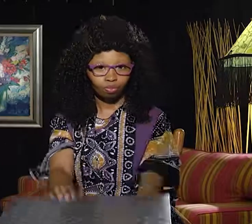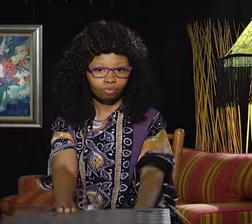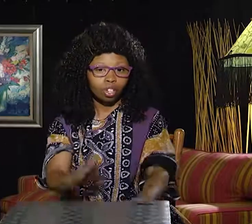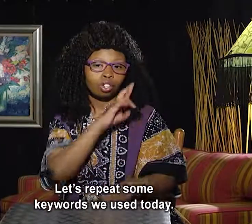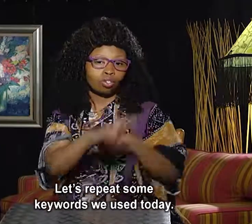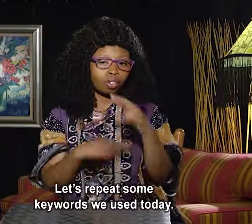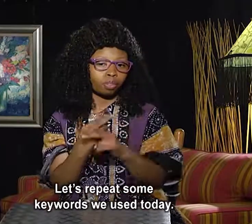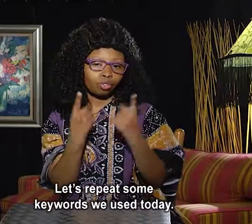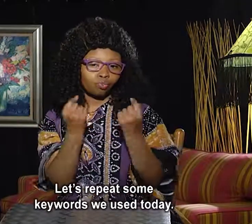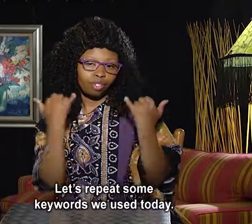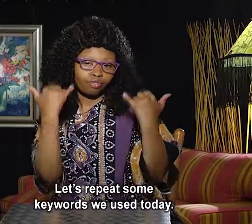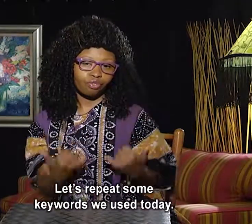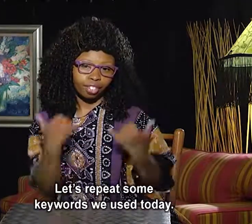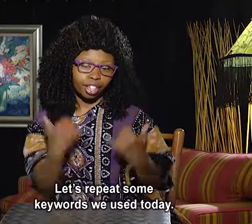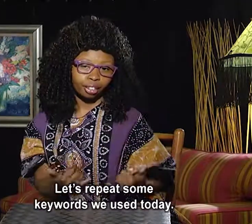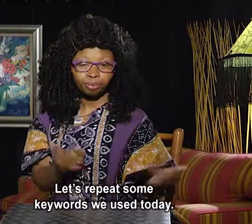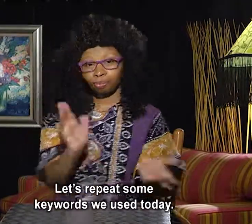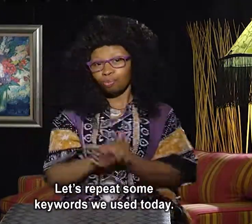Let's repeat some of the key words we used today.